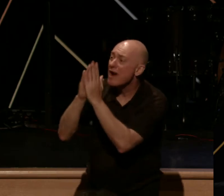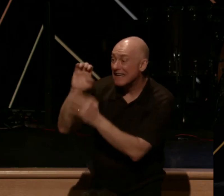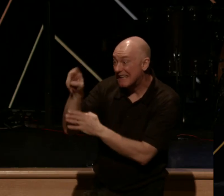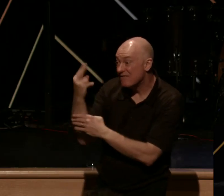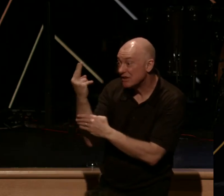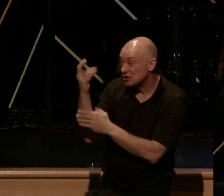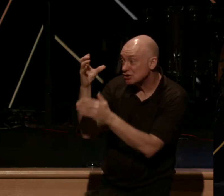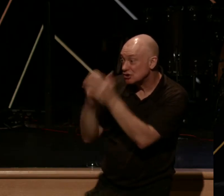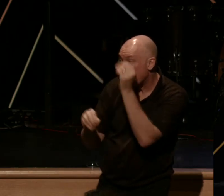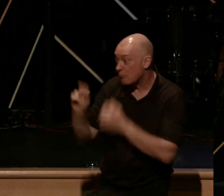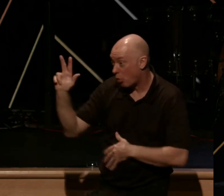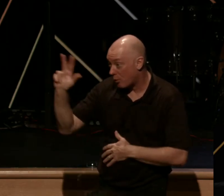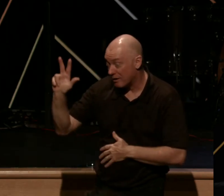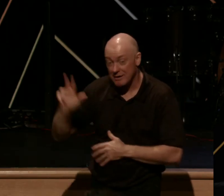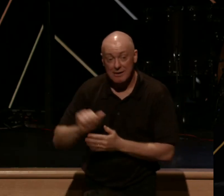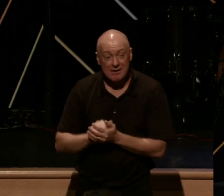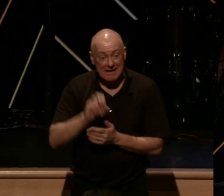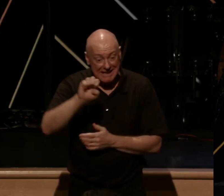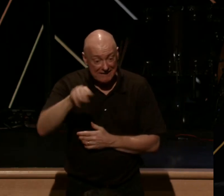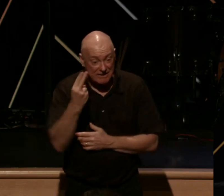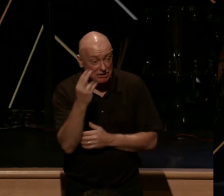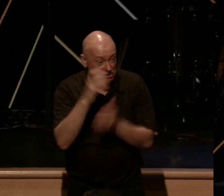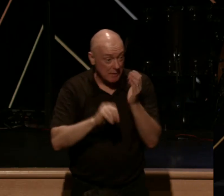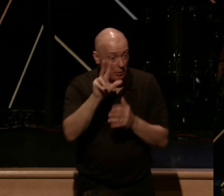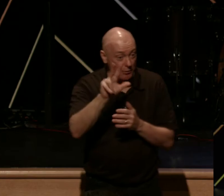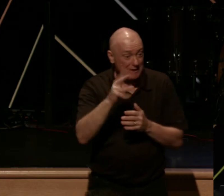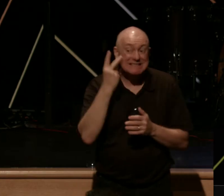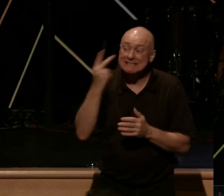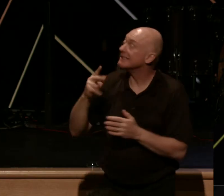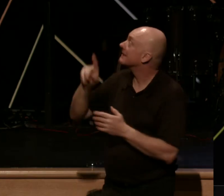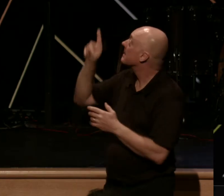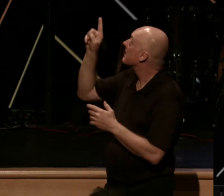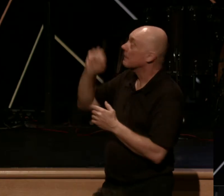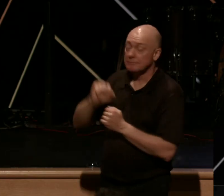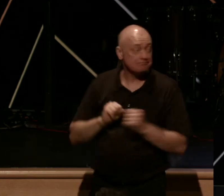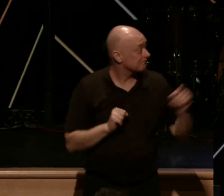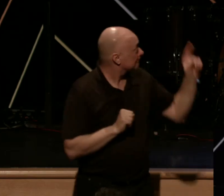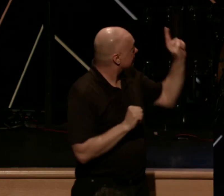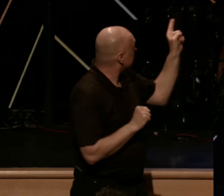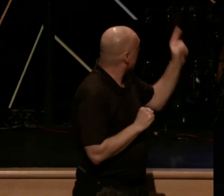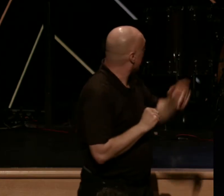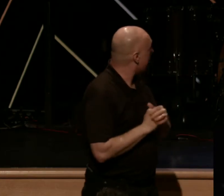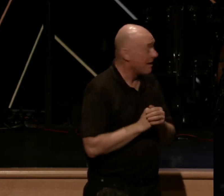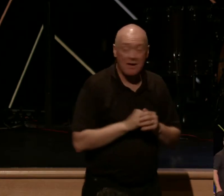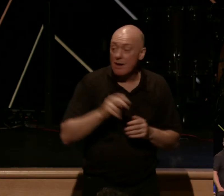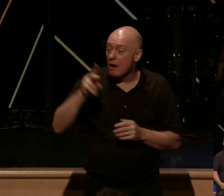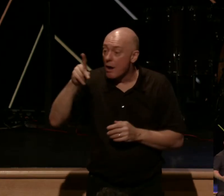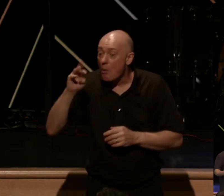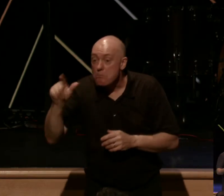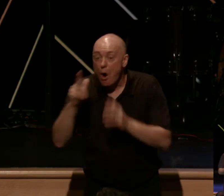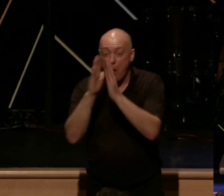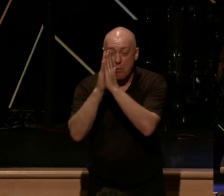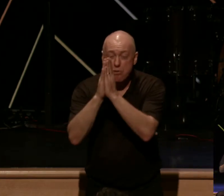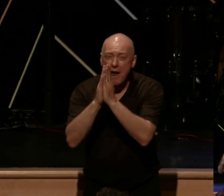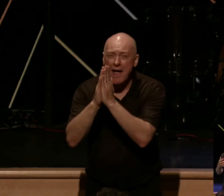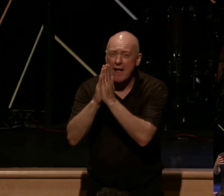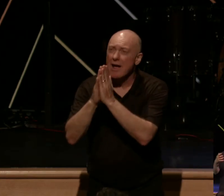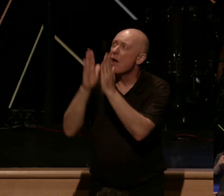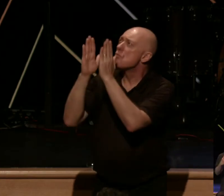chapter 3. Ephesians chapter 3 up on the screen. Paul was praying in Ephesians chapter 3 that God would give the